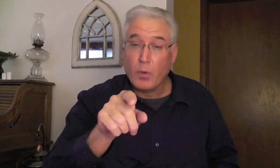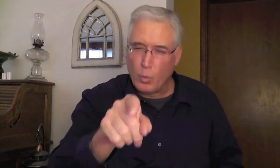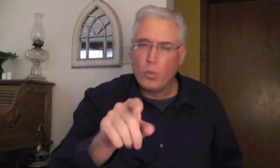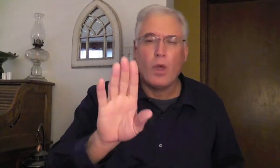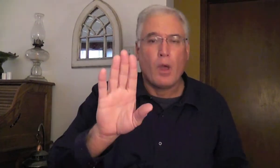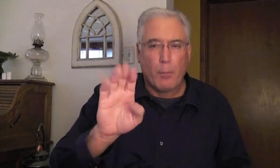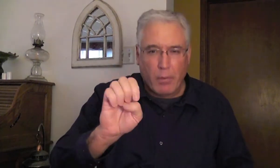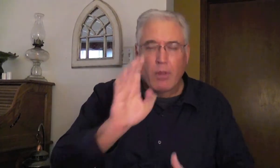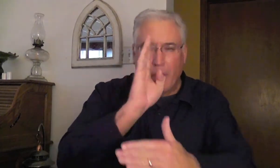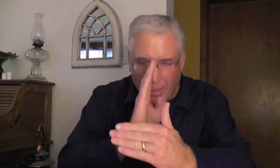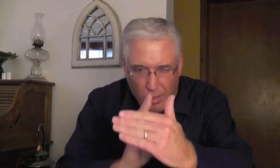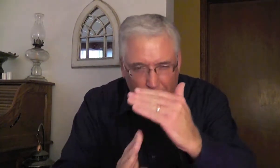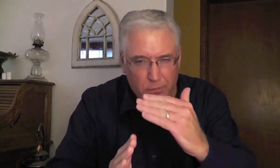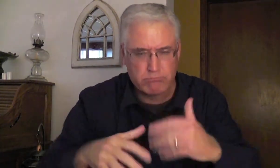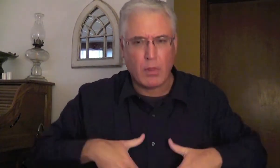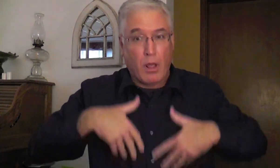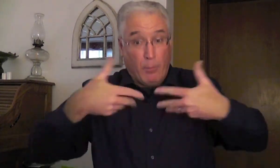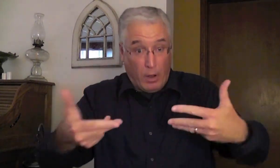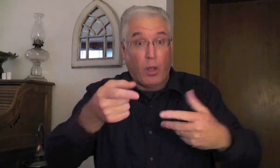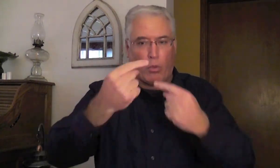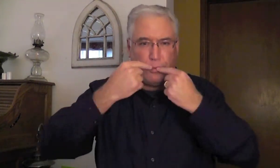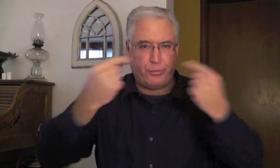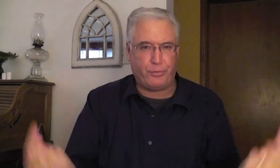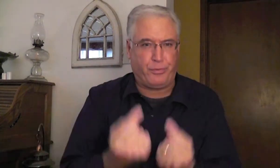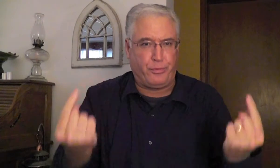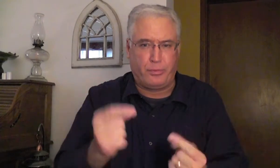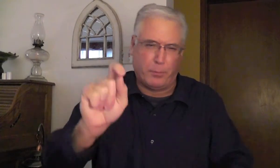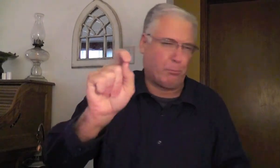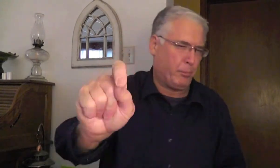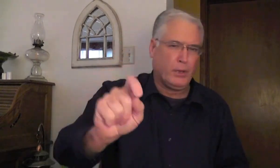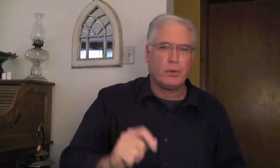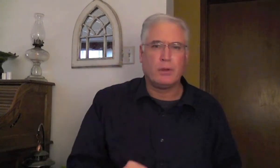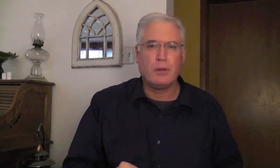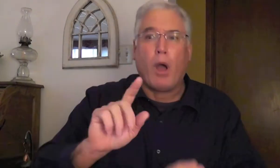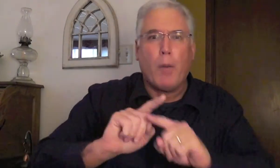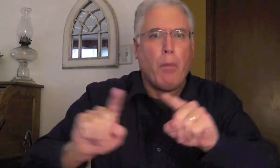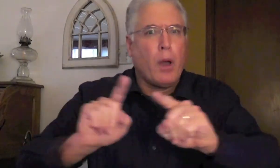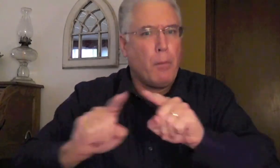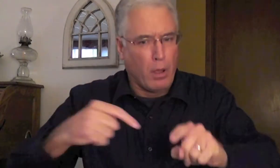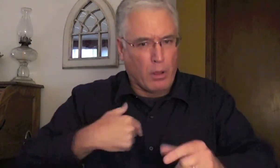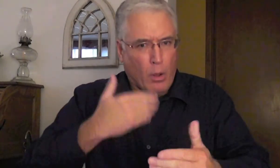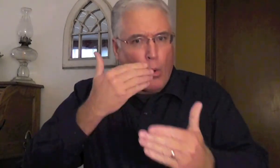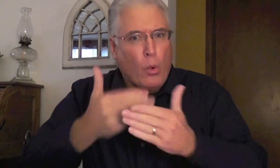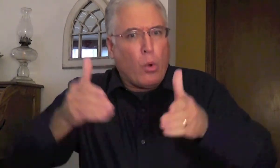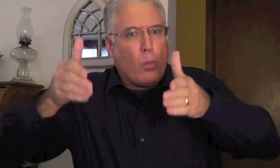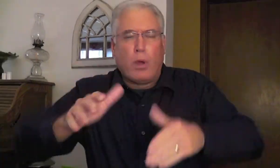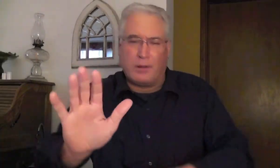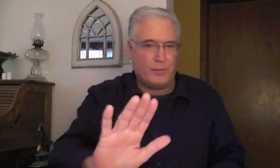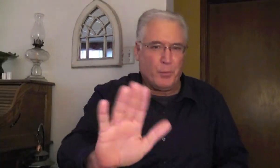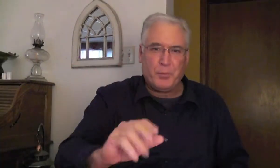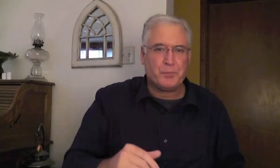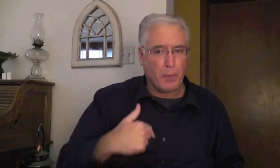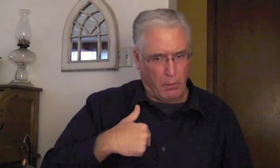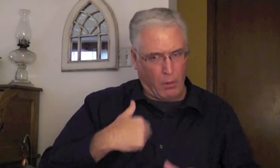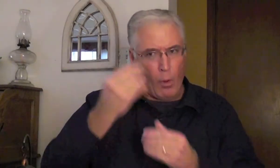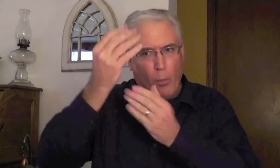can't save you. You need to humble yourself. Confess your sins. Period. Acknowledging you are a sinner.